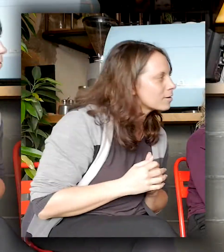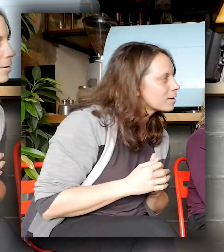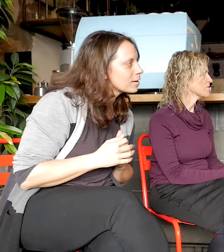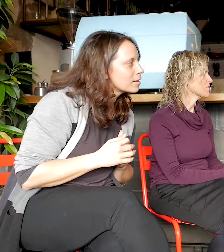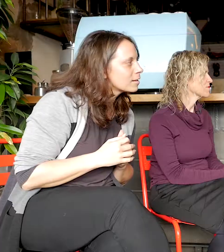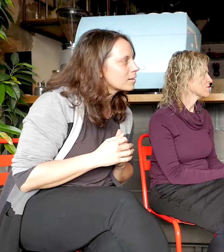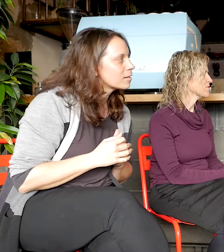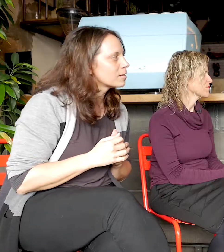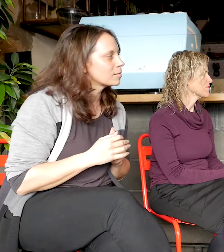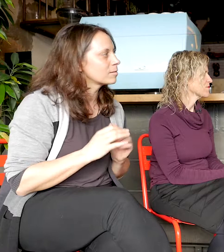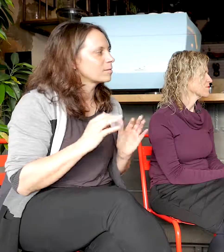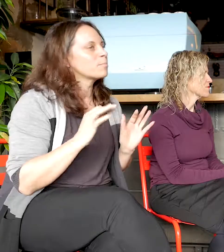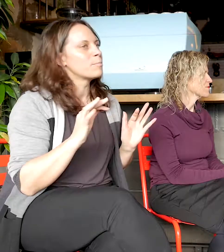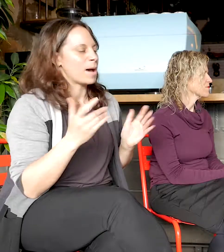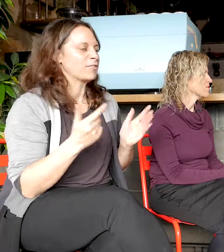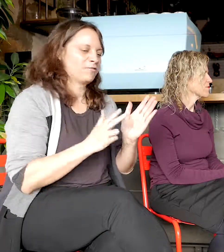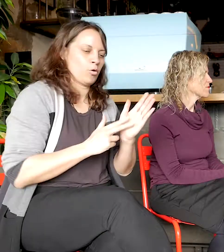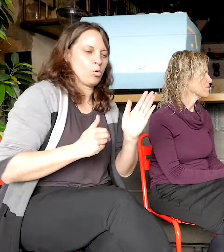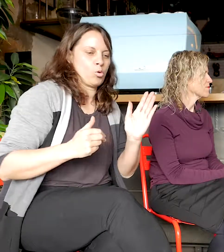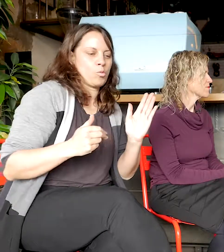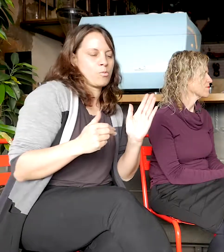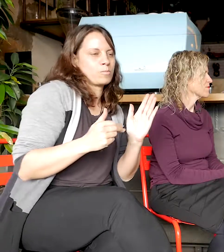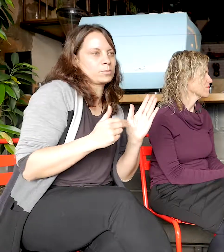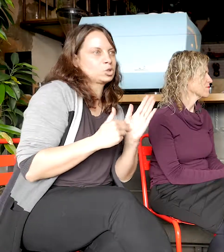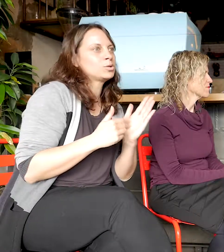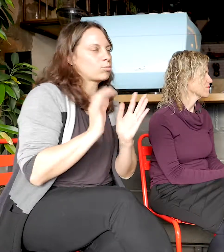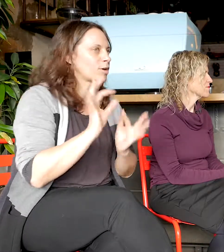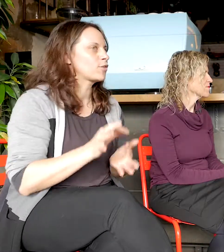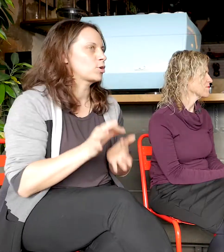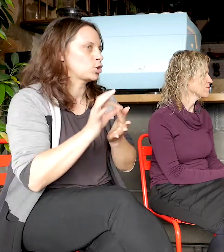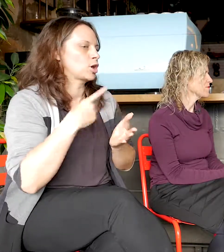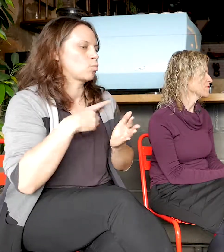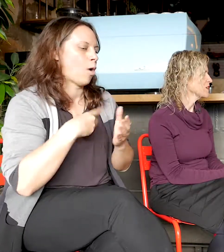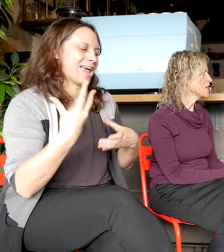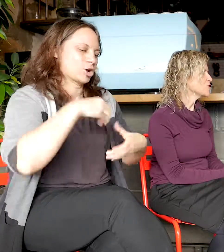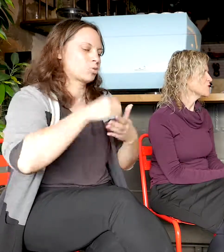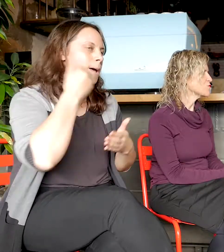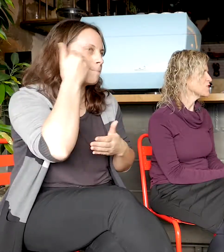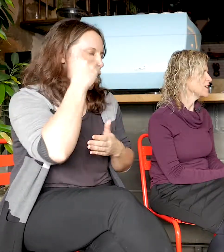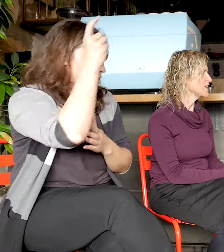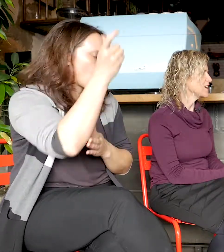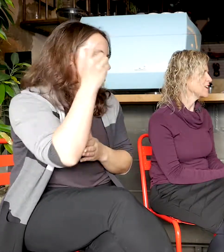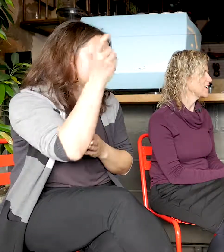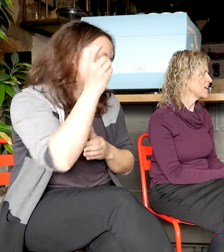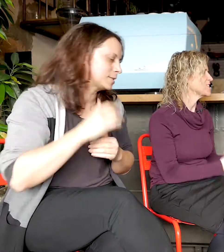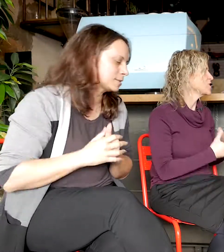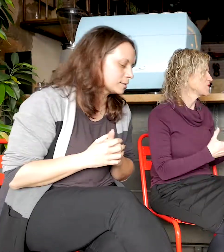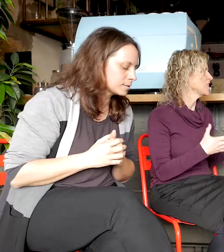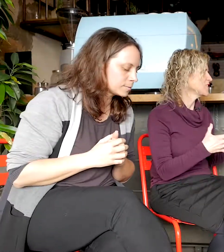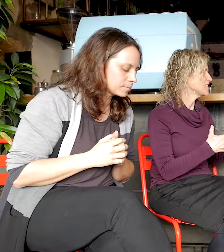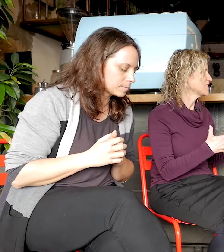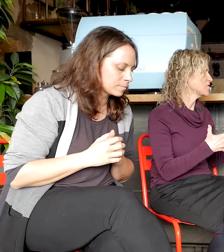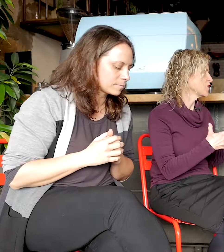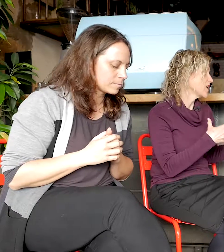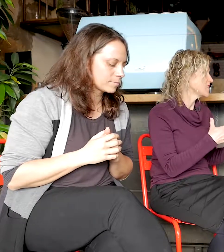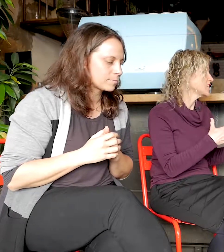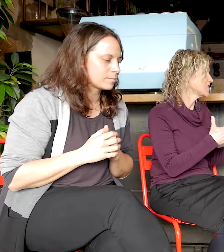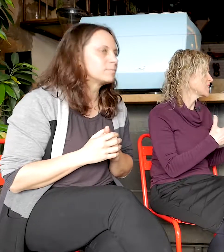New Zealand is what makes it most unique is having those Māori concepts in it. So it's really, yeah, it has a New Zealand real identity.